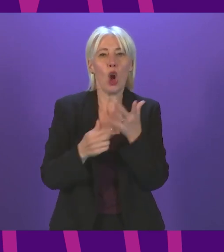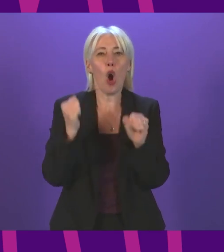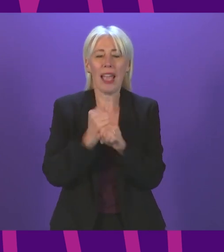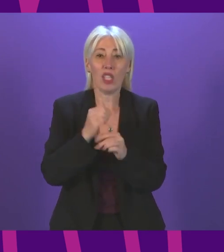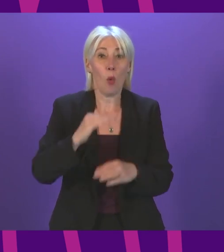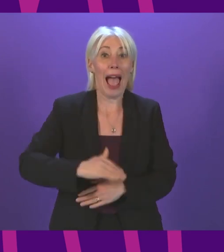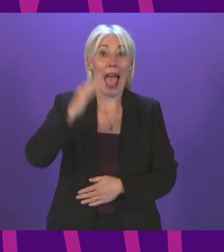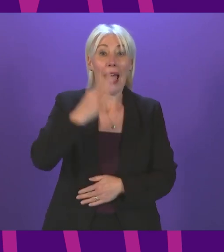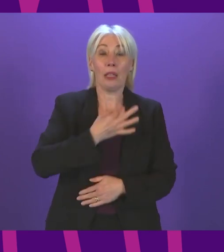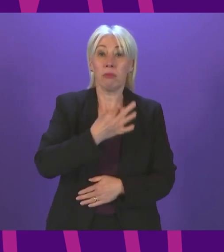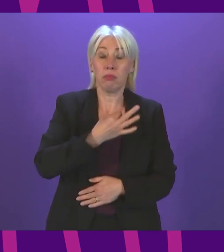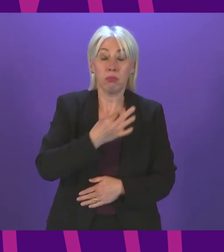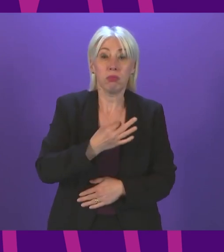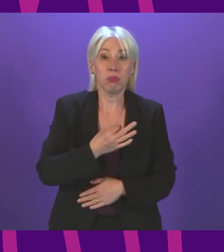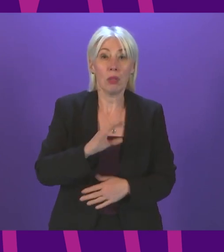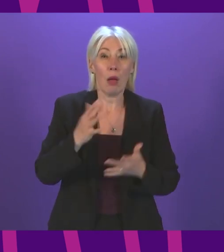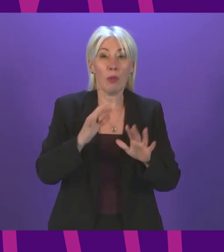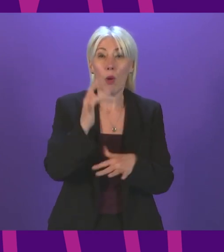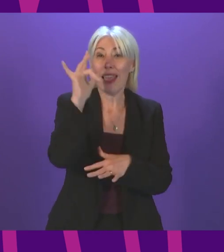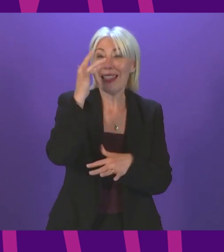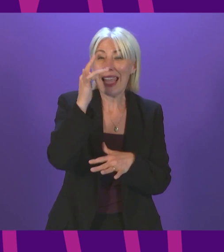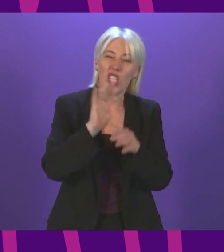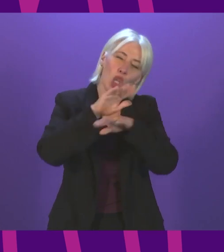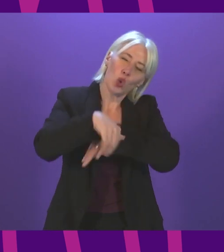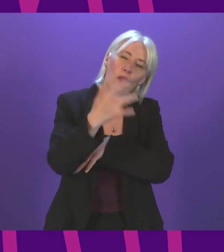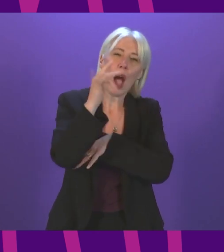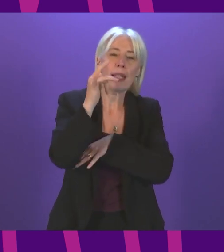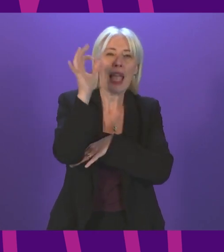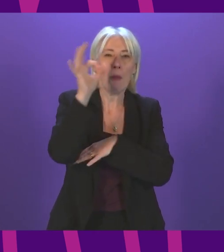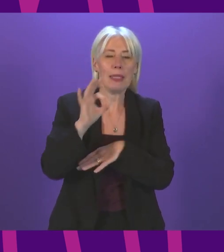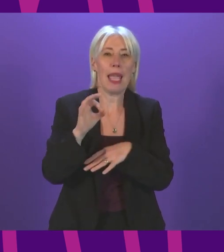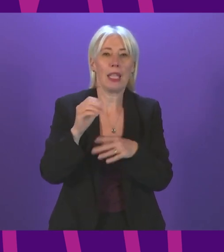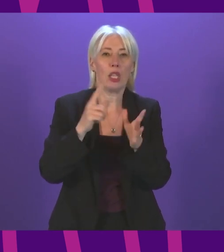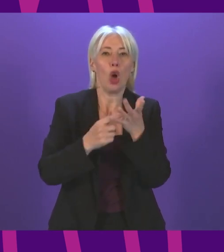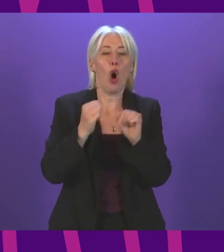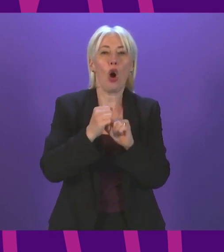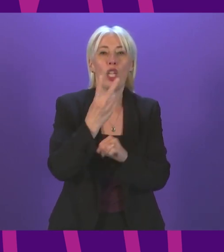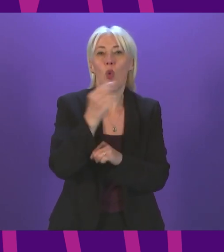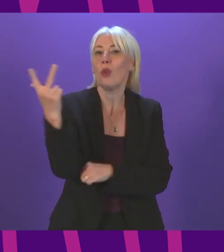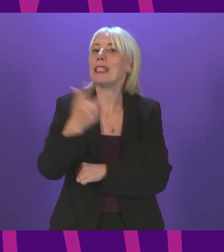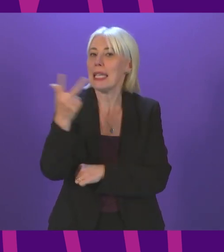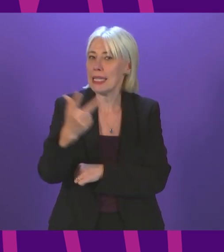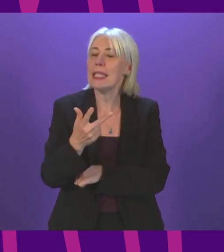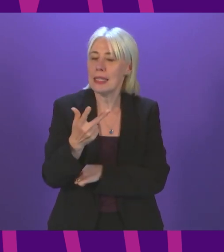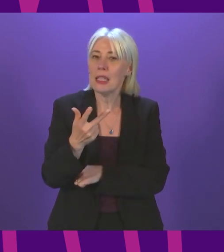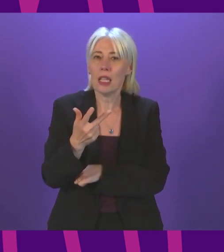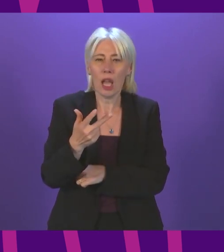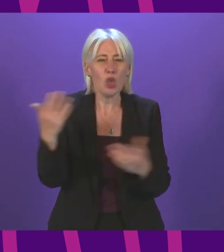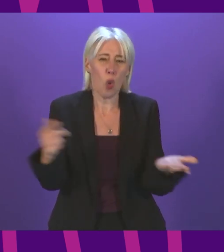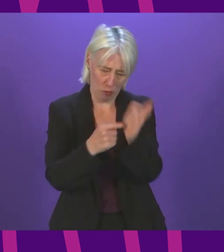acuity. That was in comparison to about 10% or just over 10% in August 2018. So that shows just how